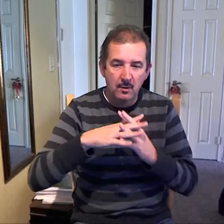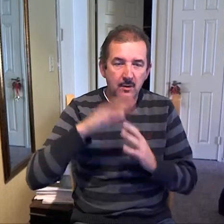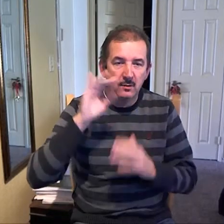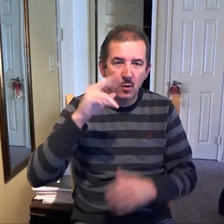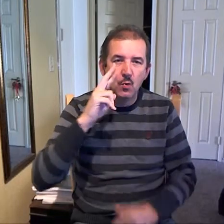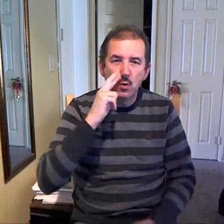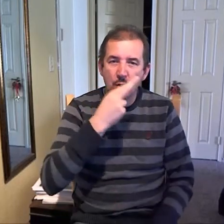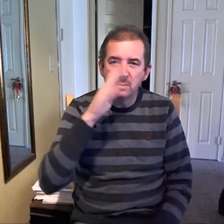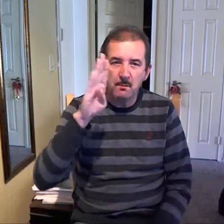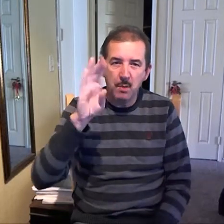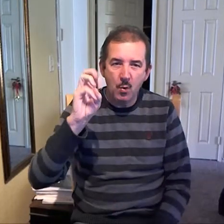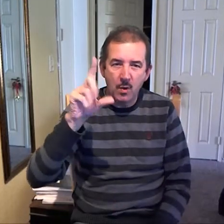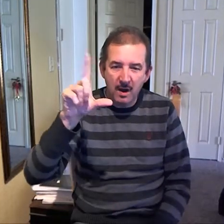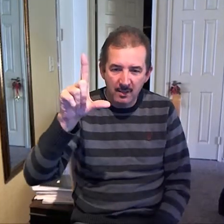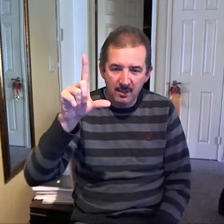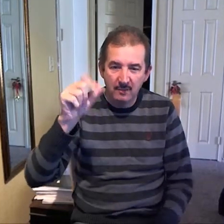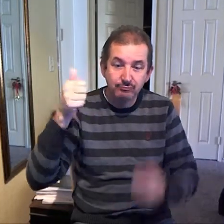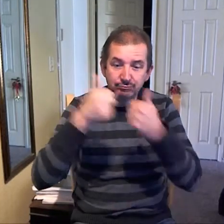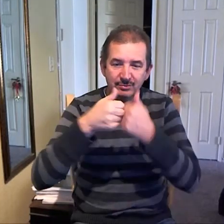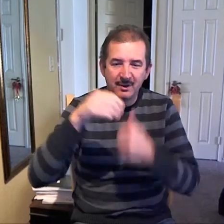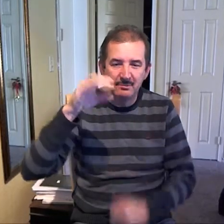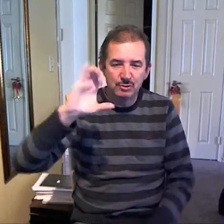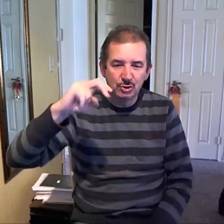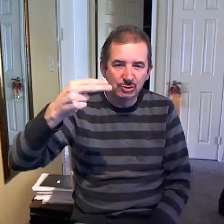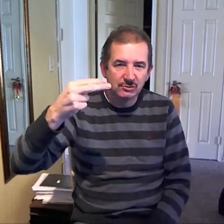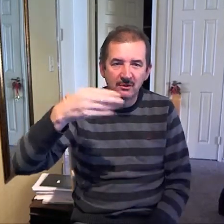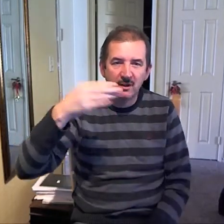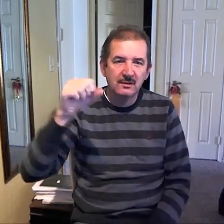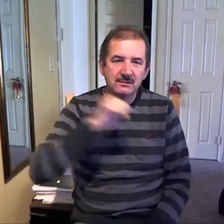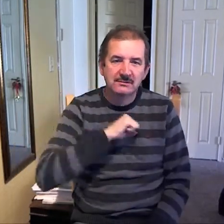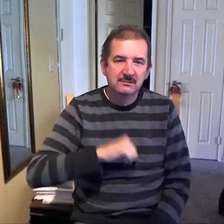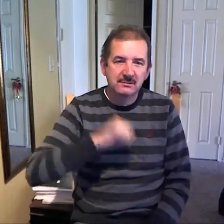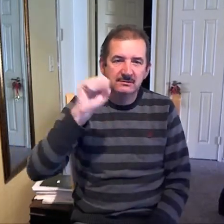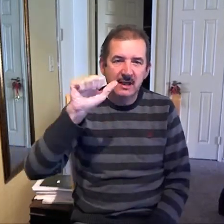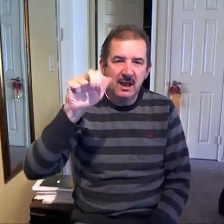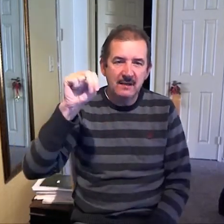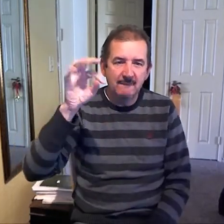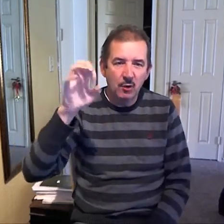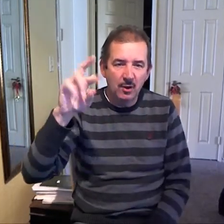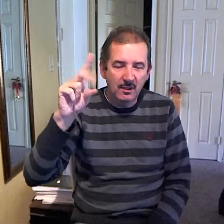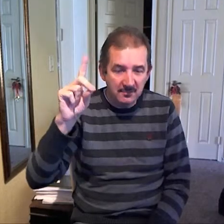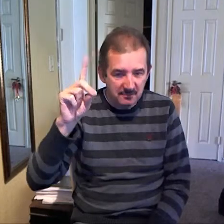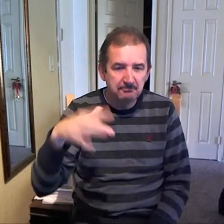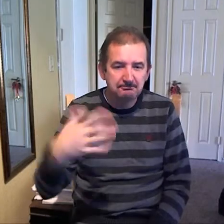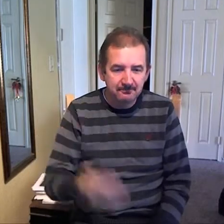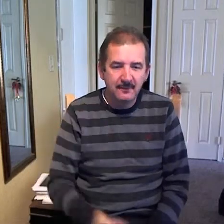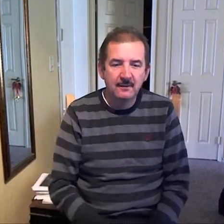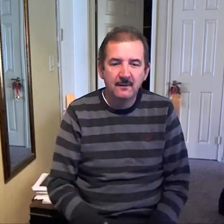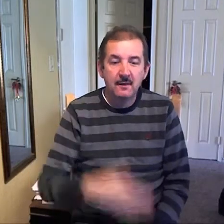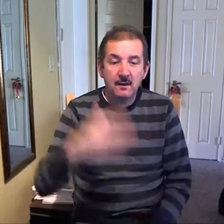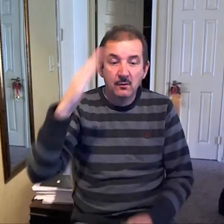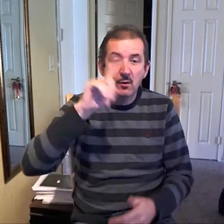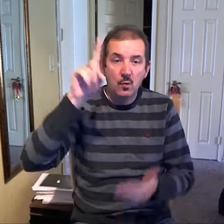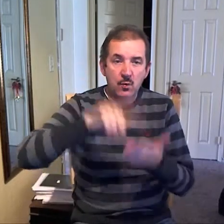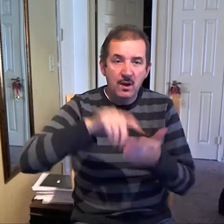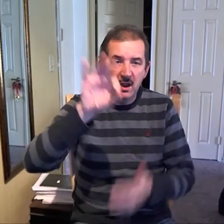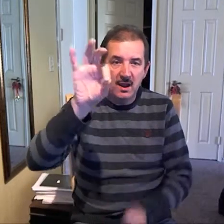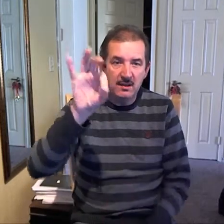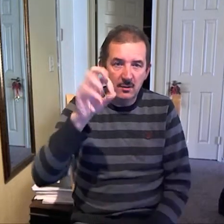You have one confession. Hi, Nicole. It's Max. I know I promised to call you